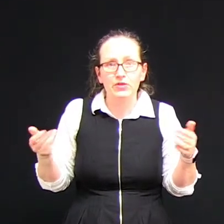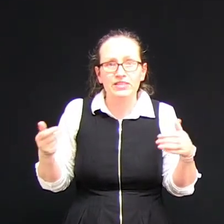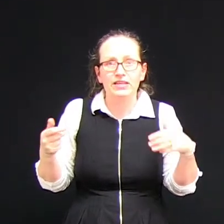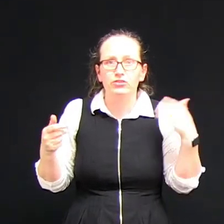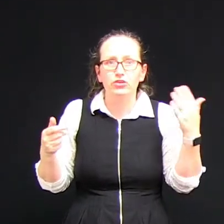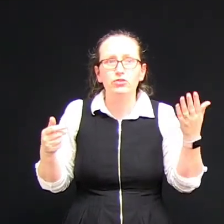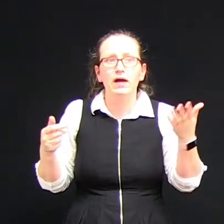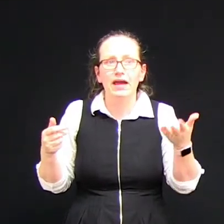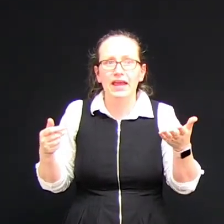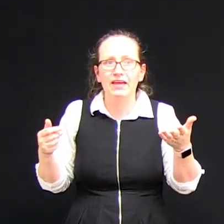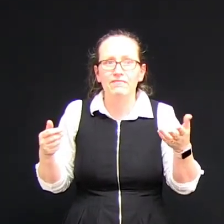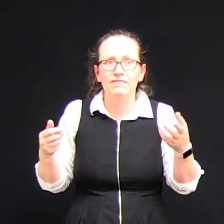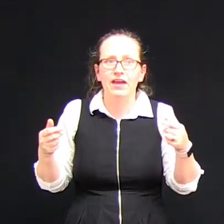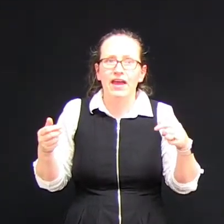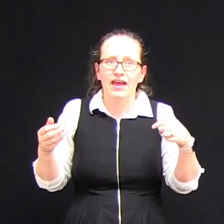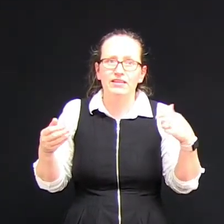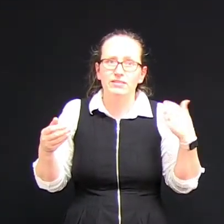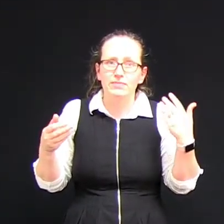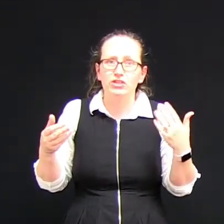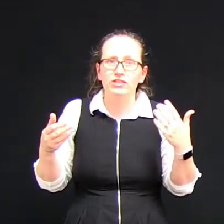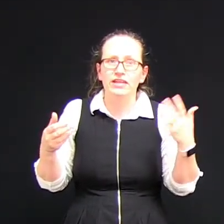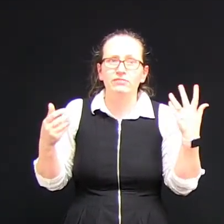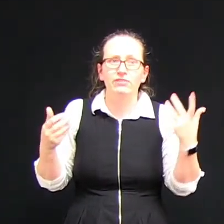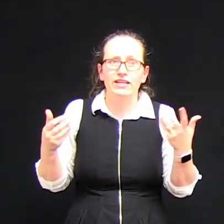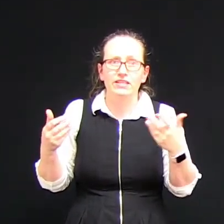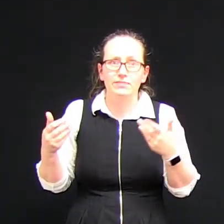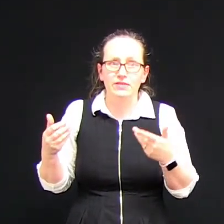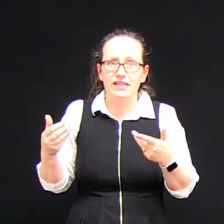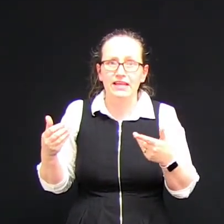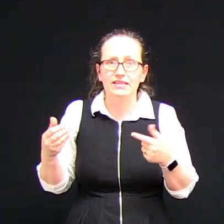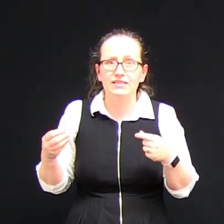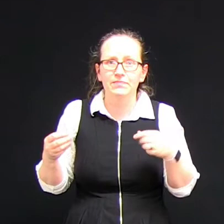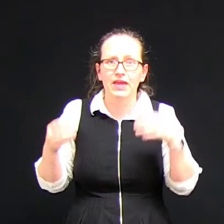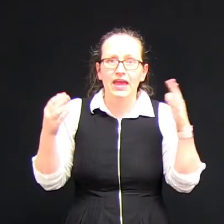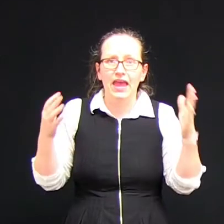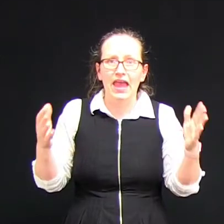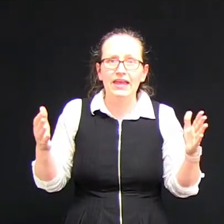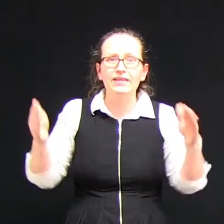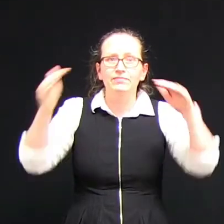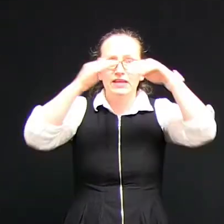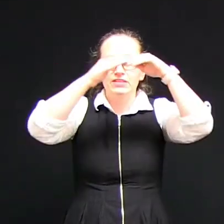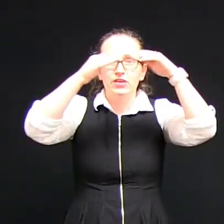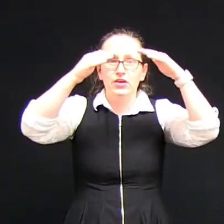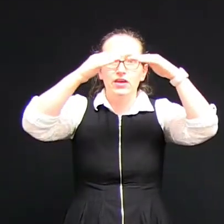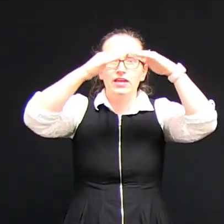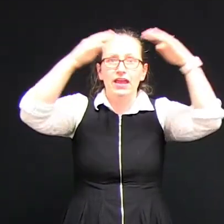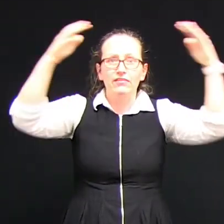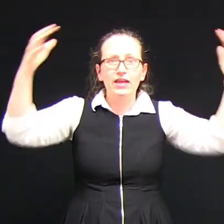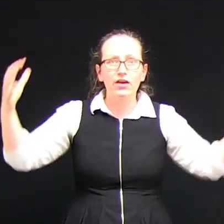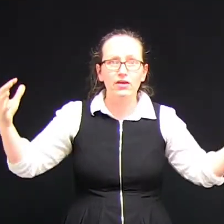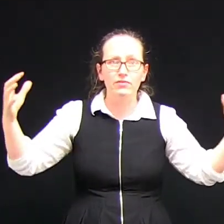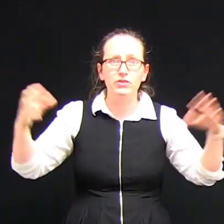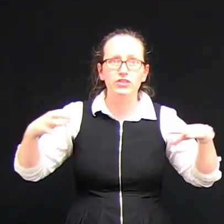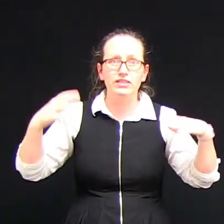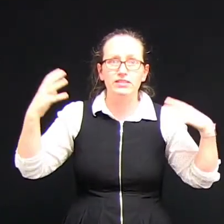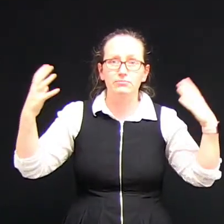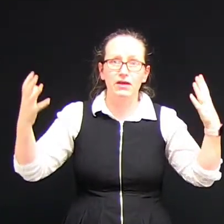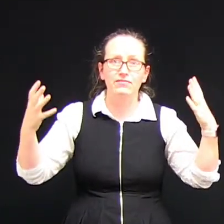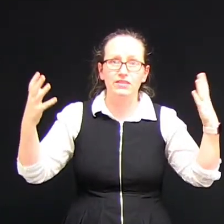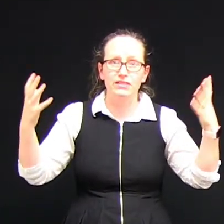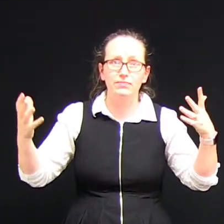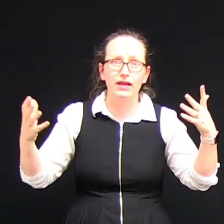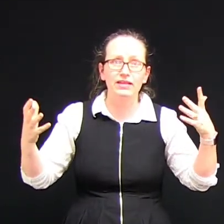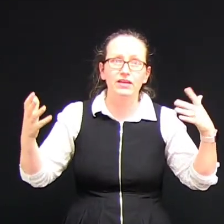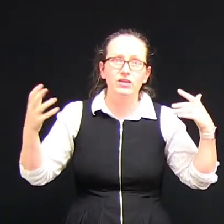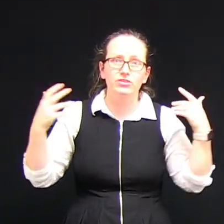angular frequency 2 pi f and it's measured in radians per second. A that's the area over which this